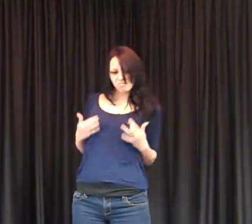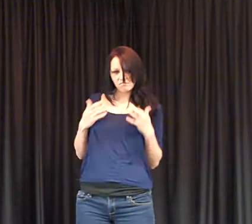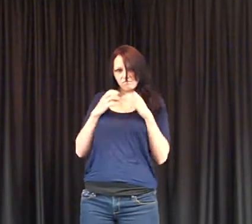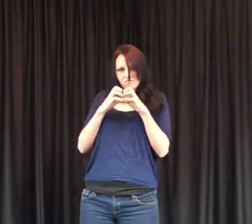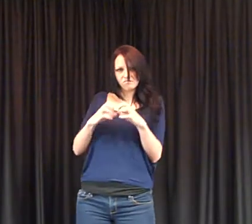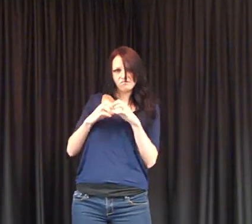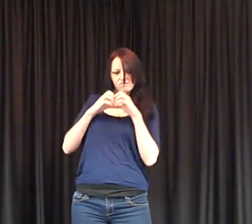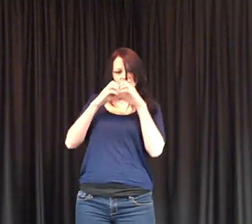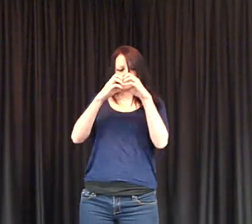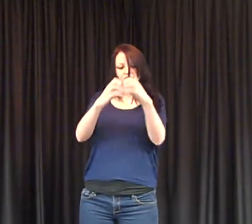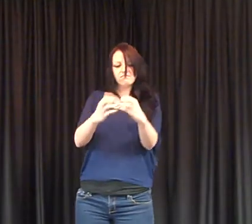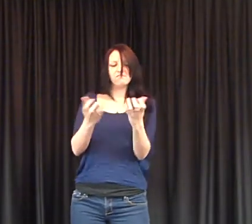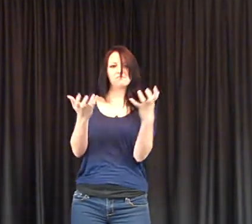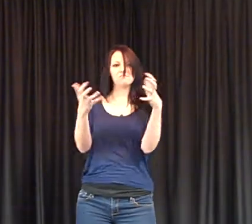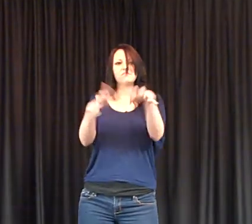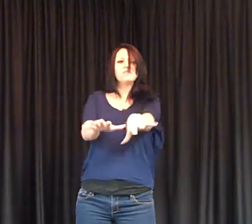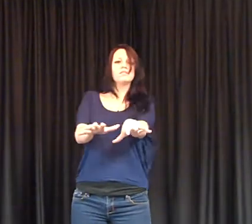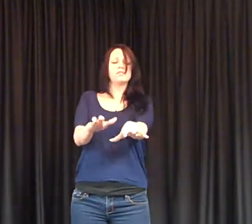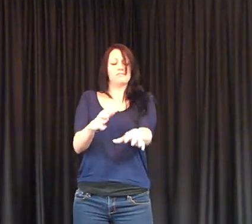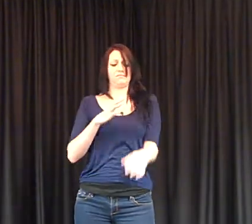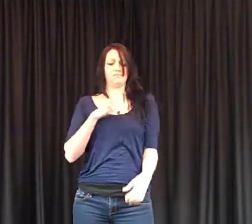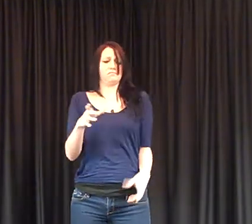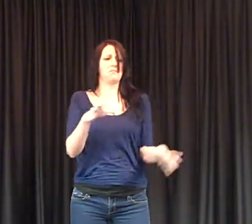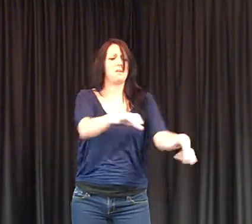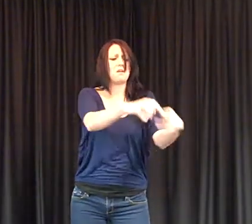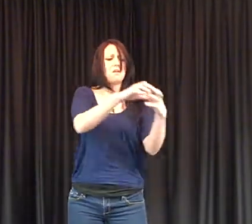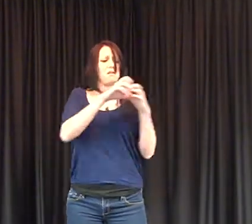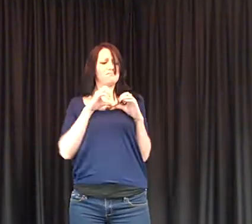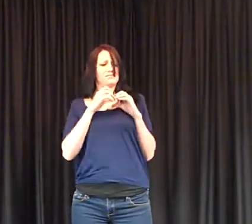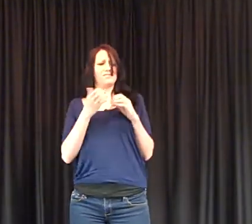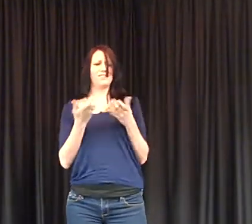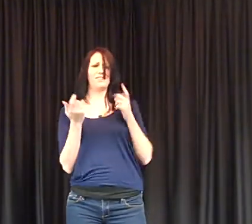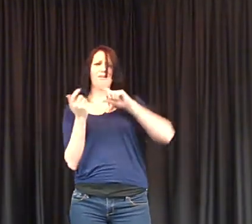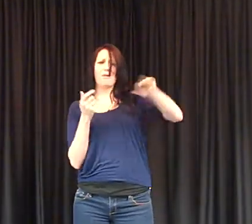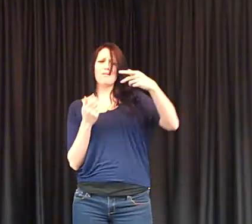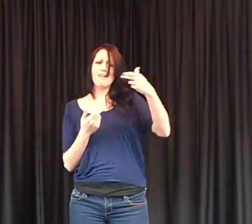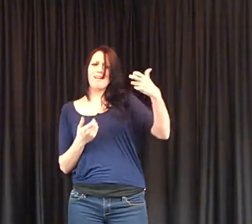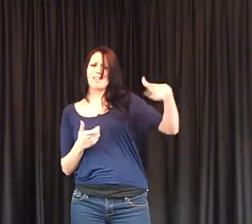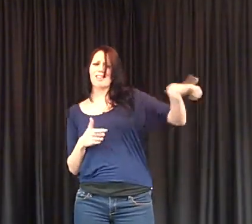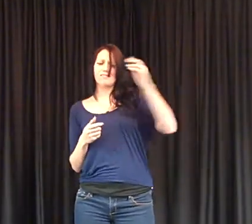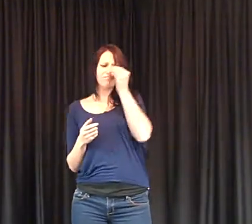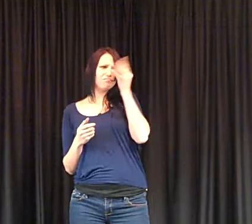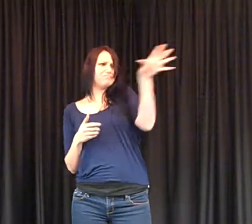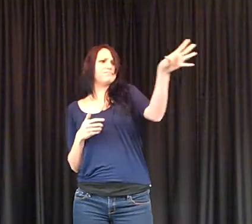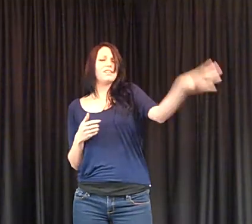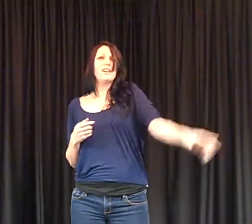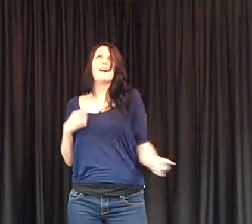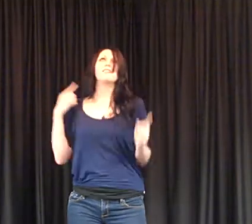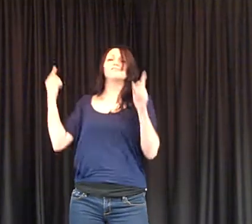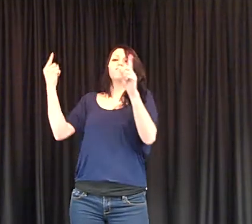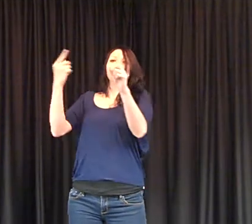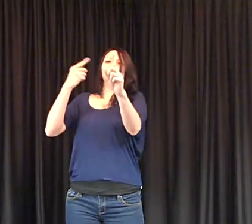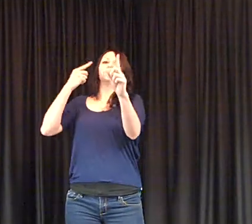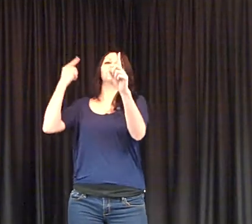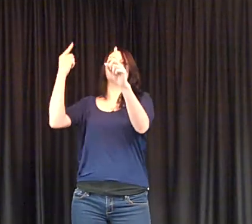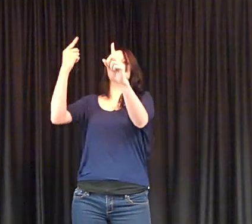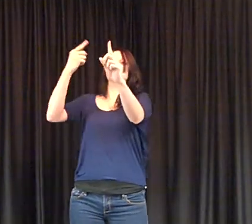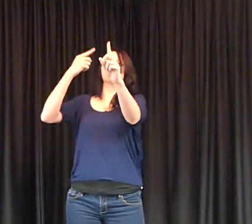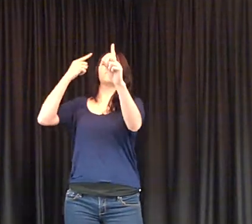is a hell you cannot bear, and I say give me my back and then go there for all I care. I got my feet on the